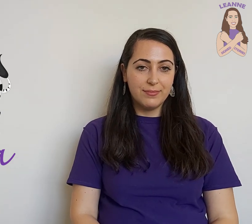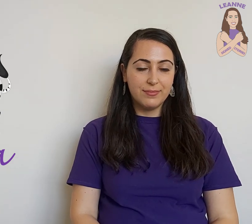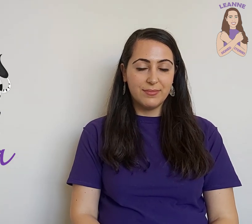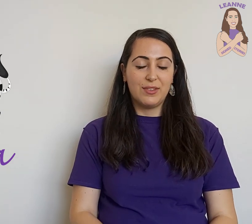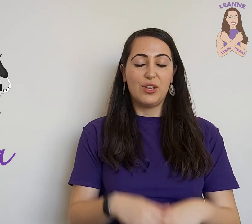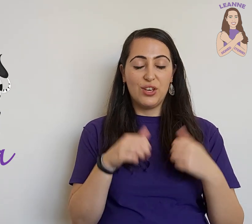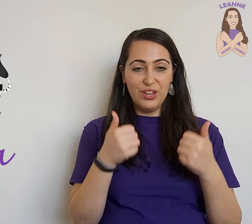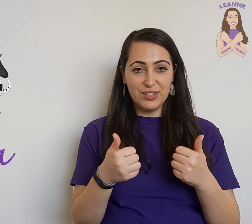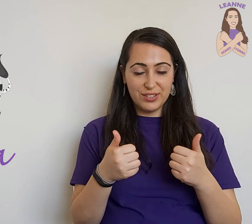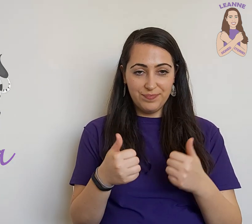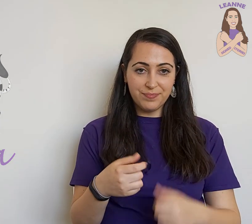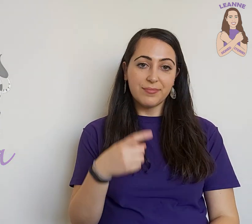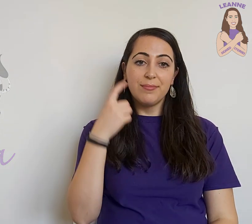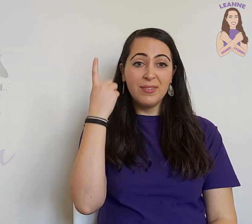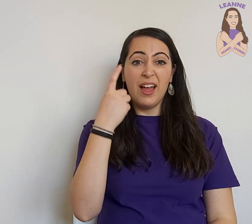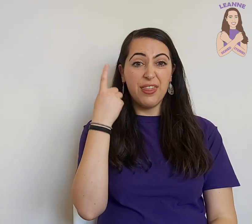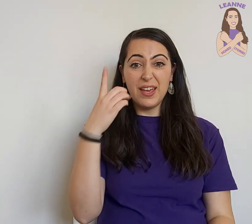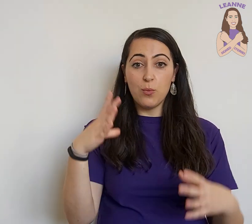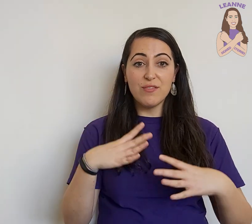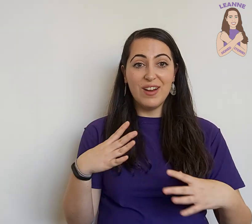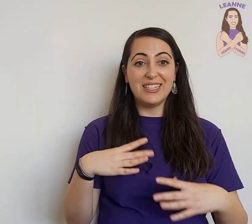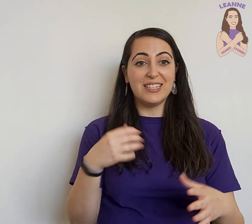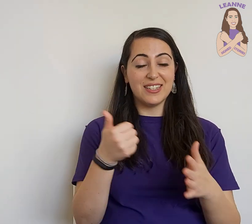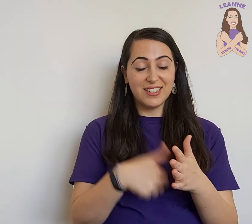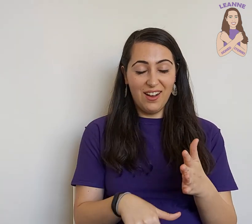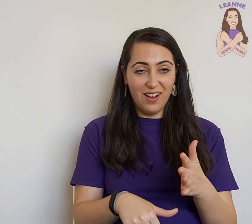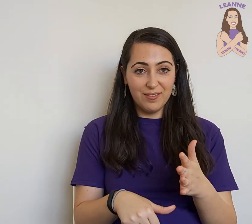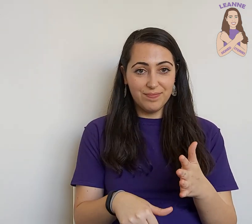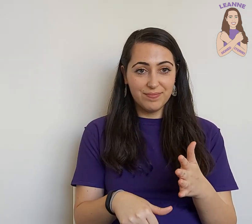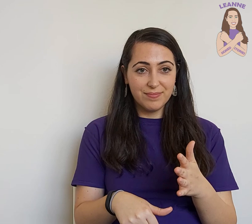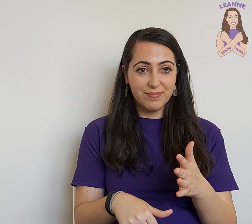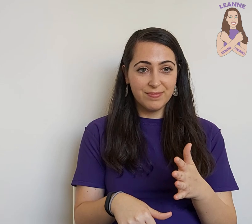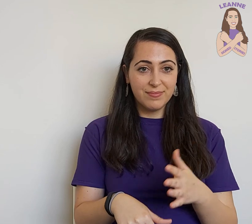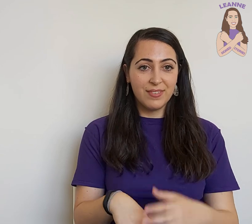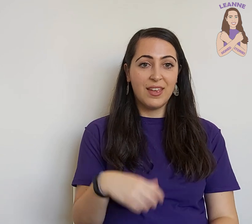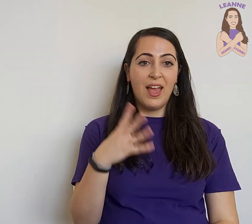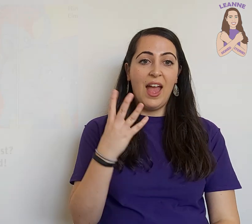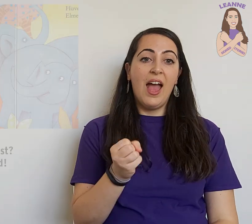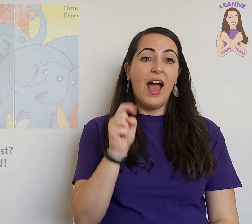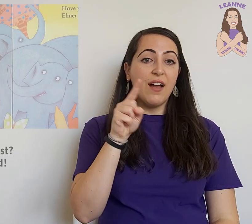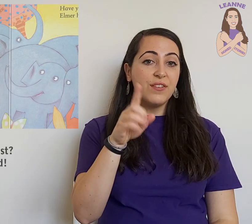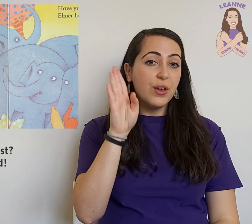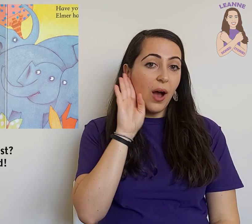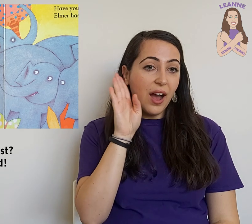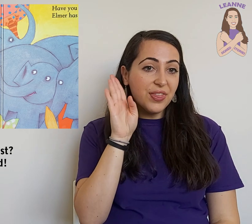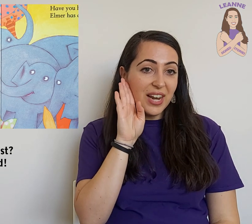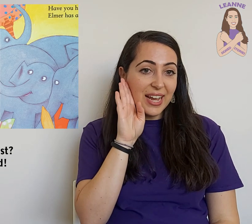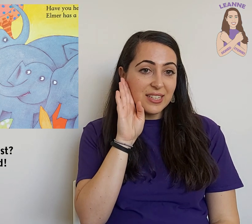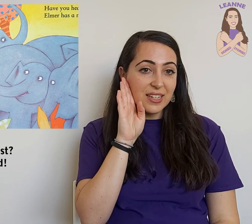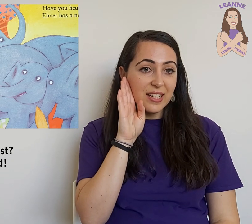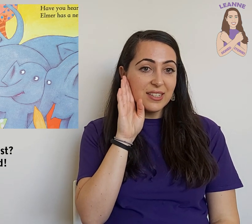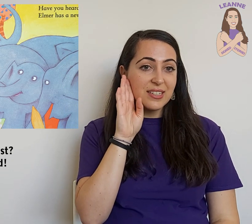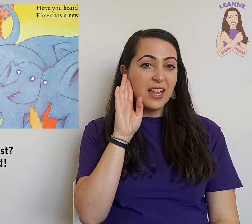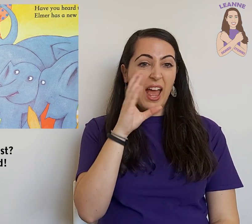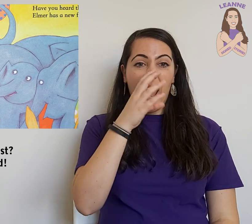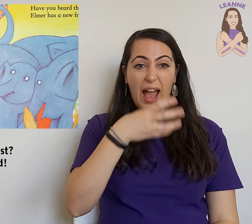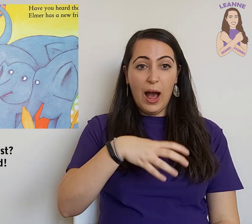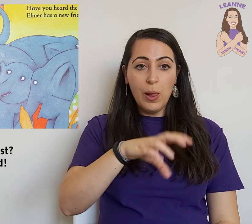Good. I think we're ready to start. Have you heard the latest? Elmer